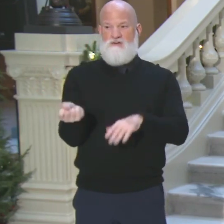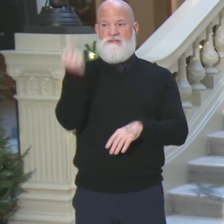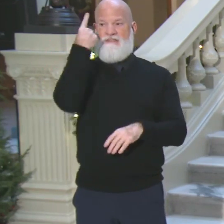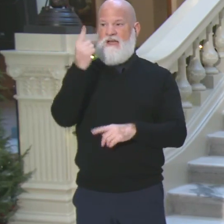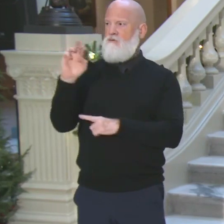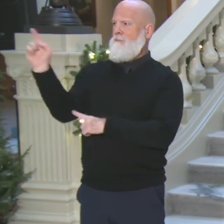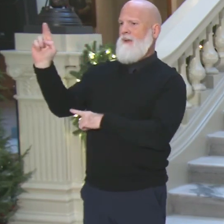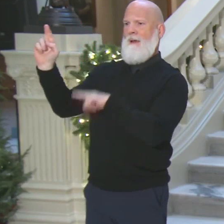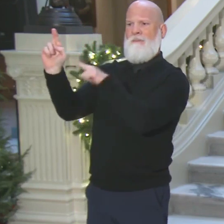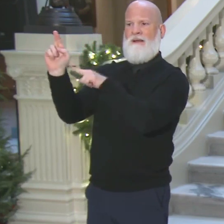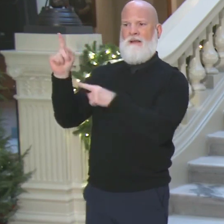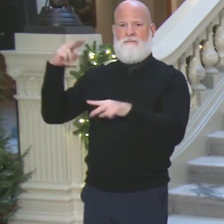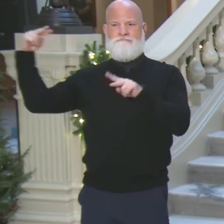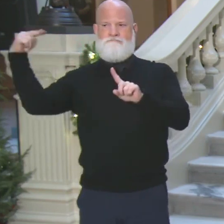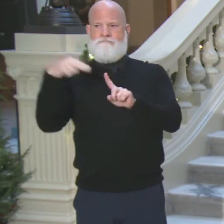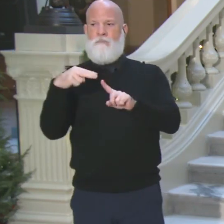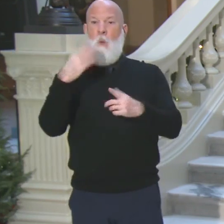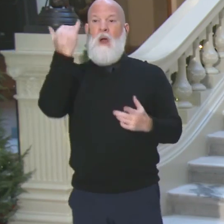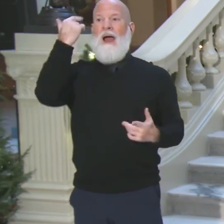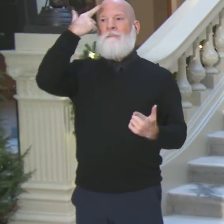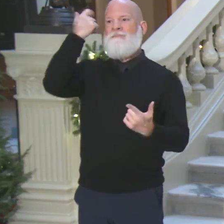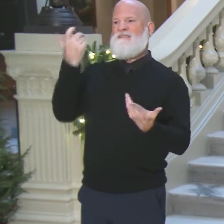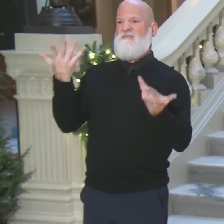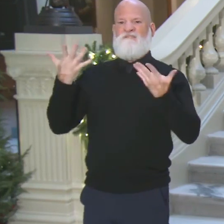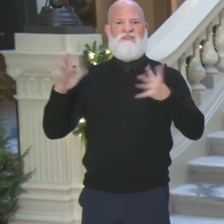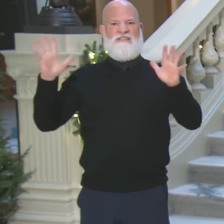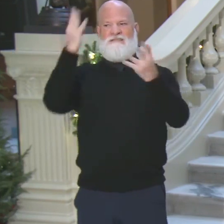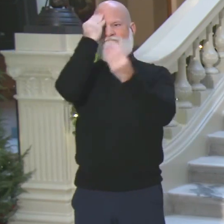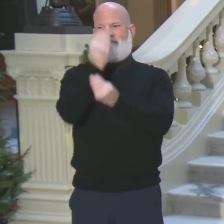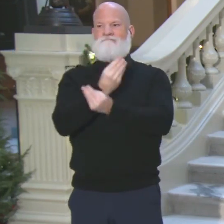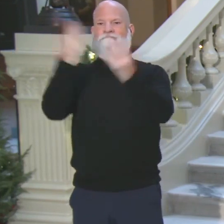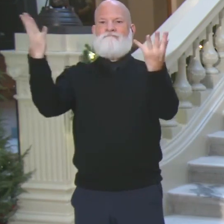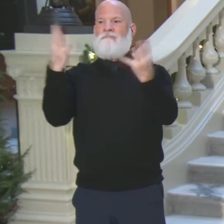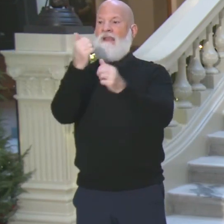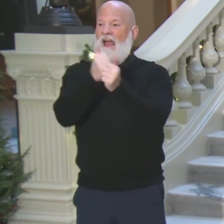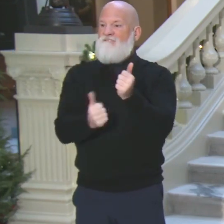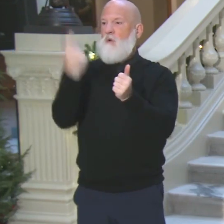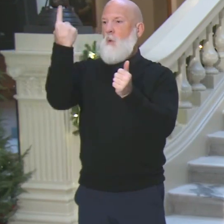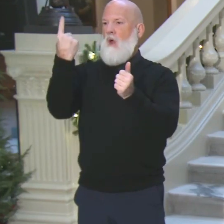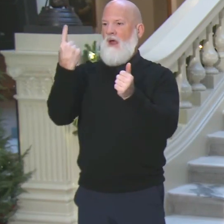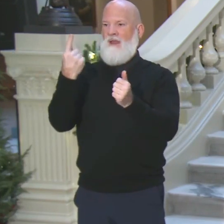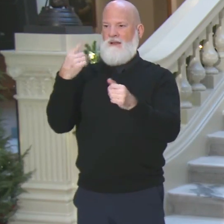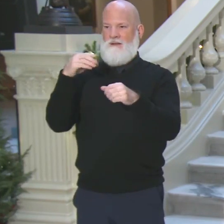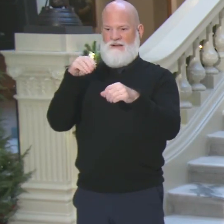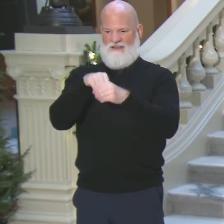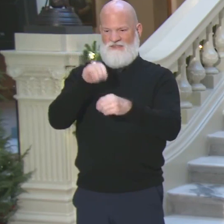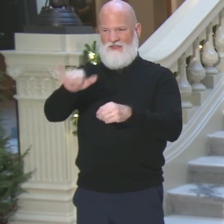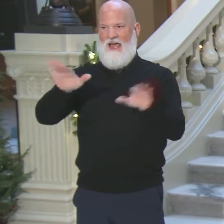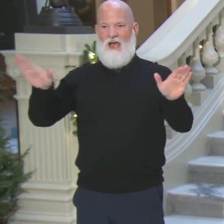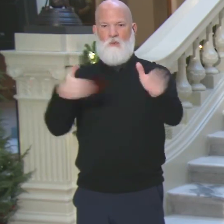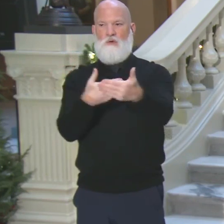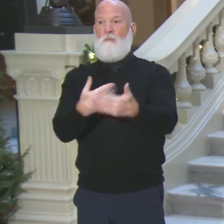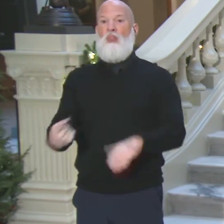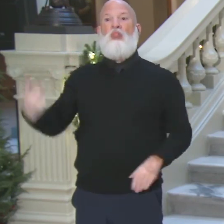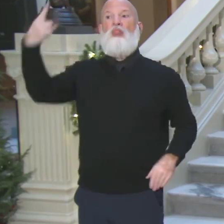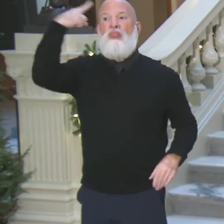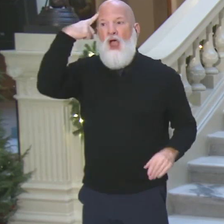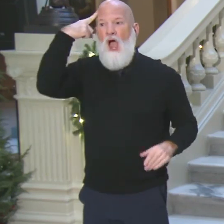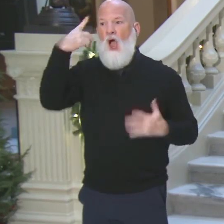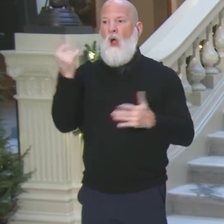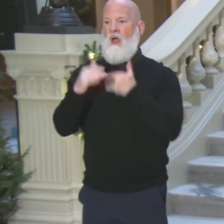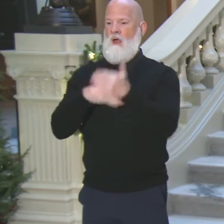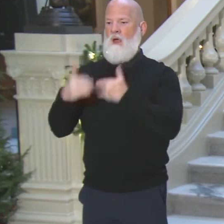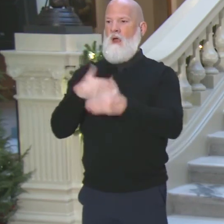as I said before, everybody in that room thought they were getting to go home. The press, I mean,